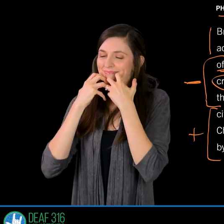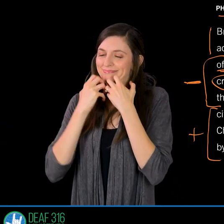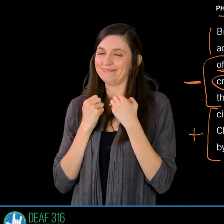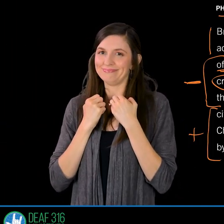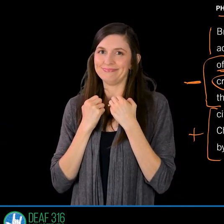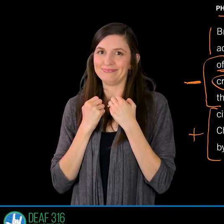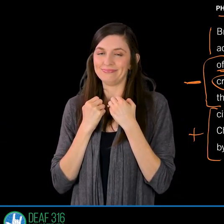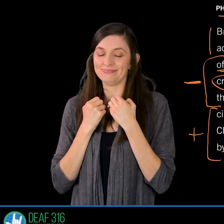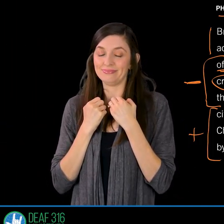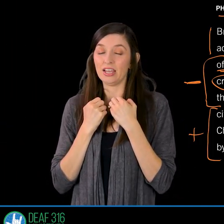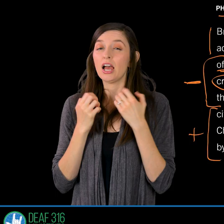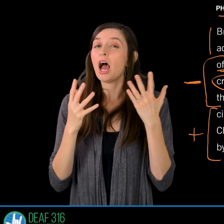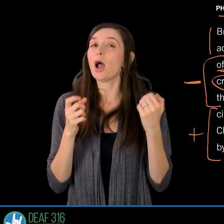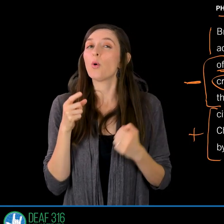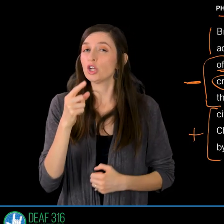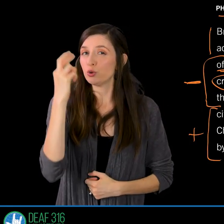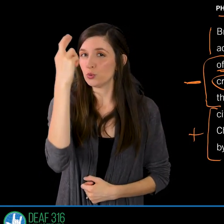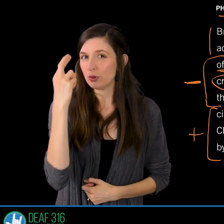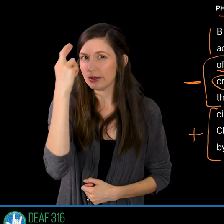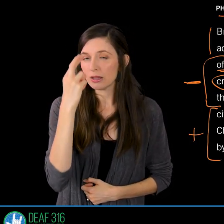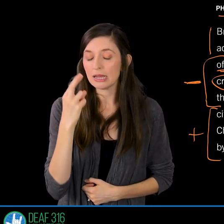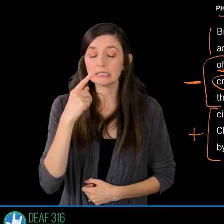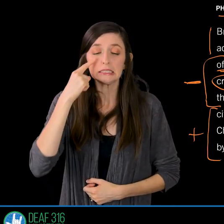tears do not